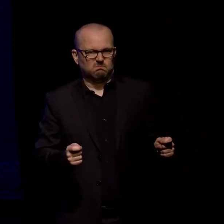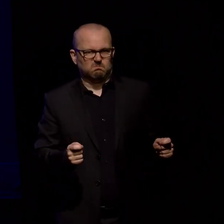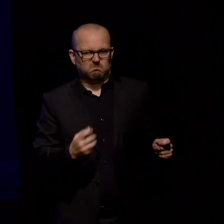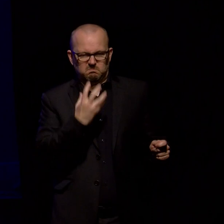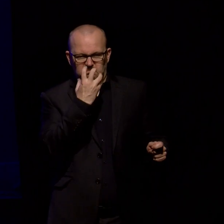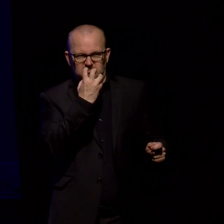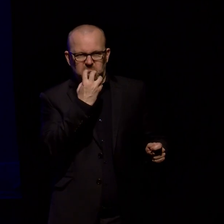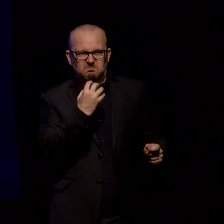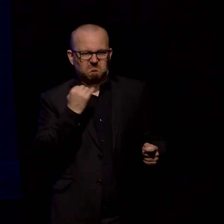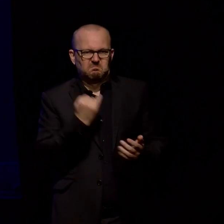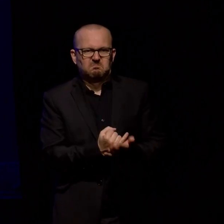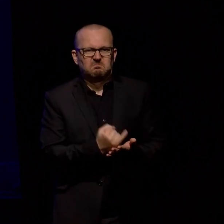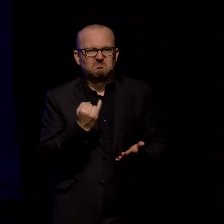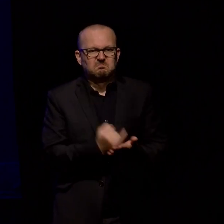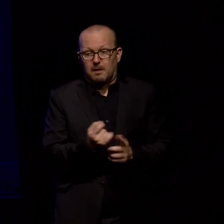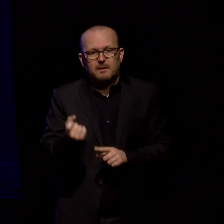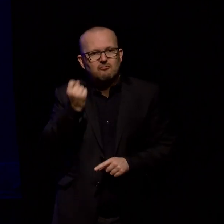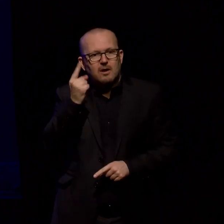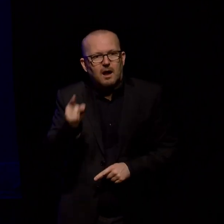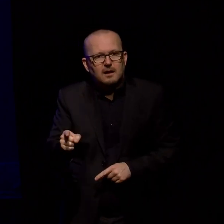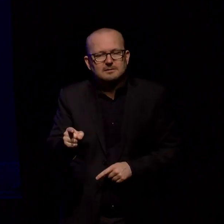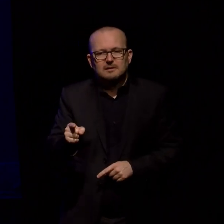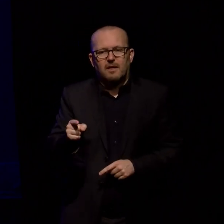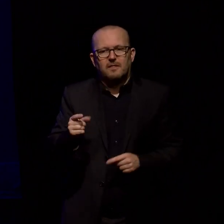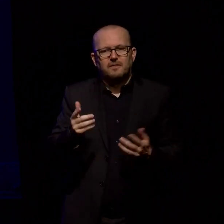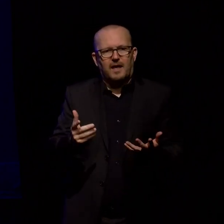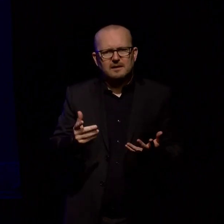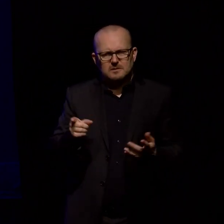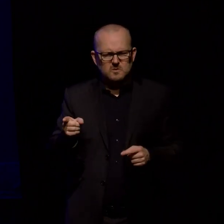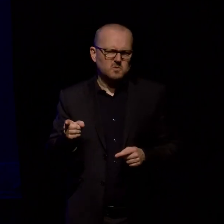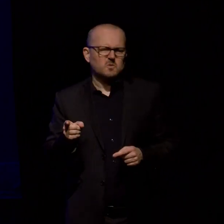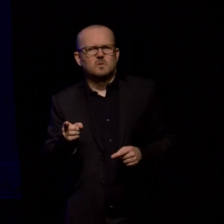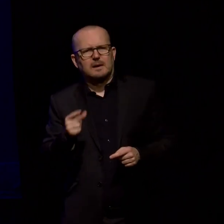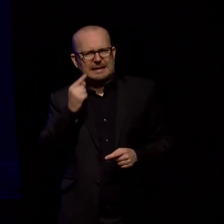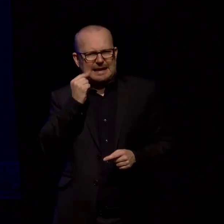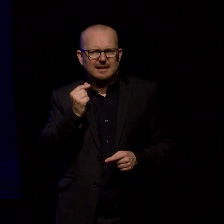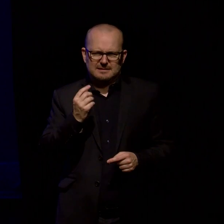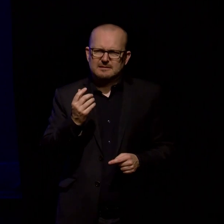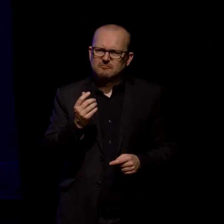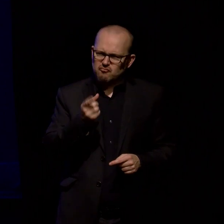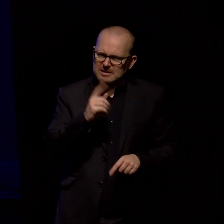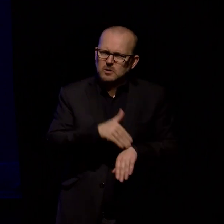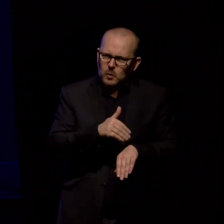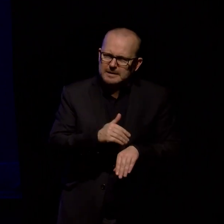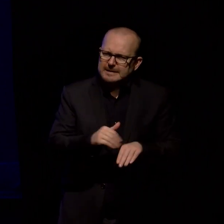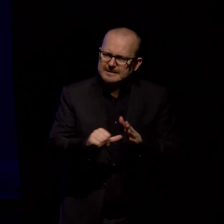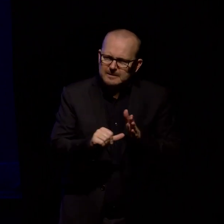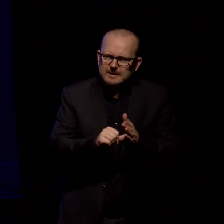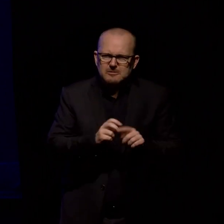map and recognise the more difficult role that cats play in